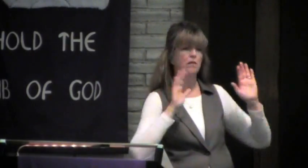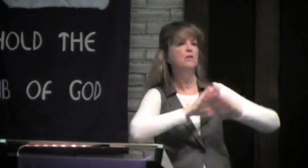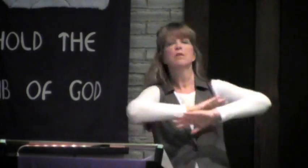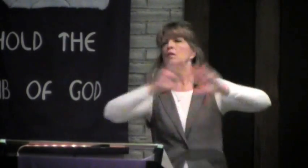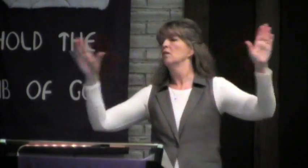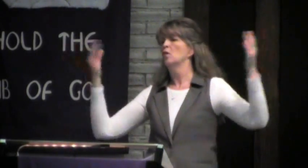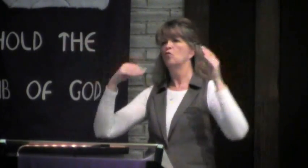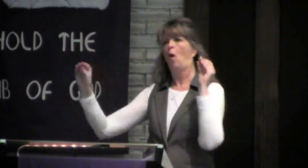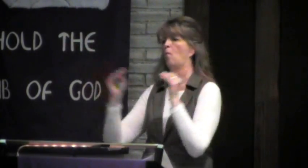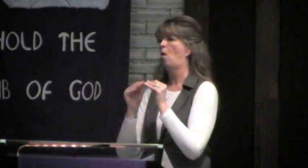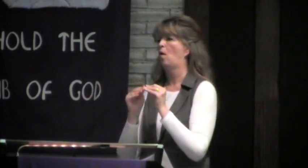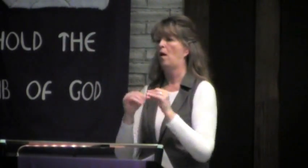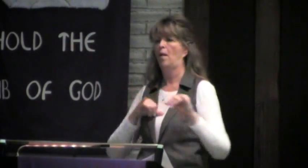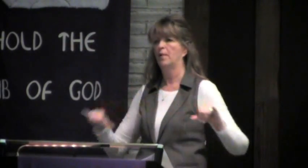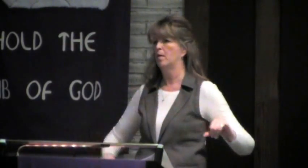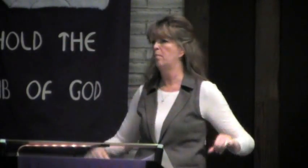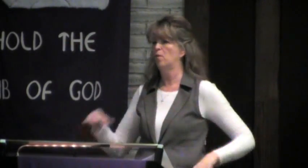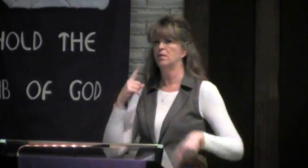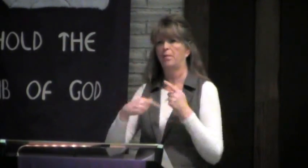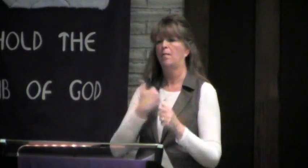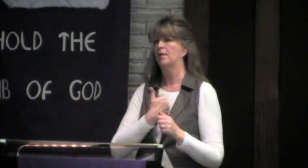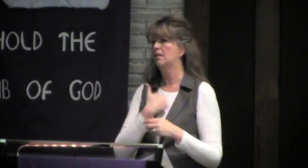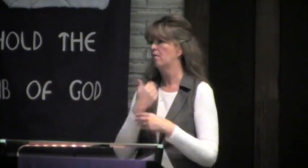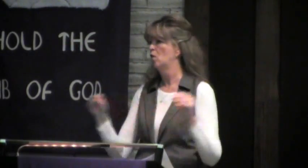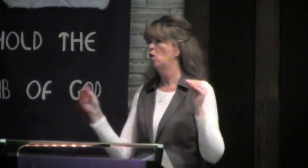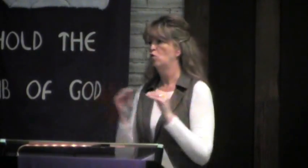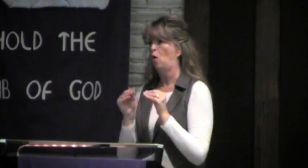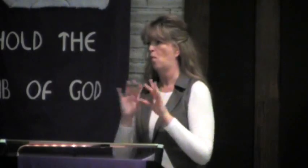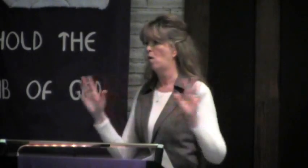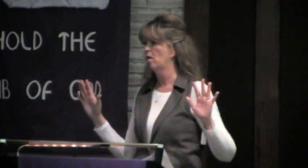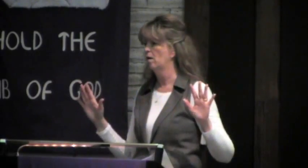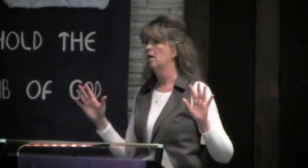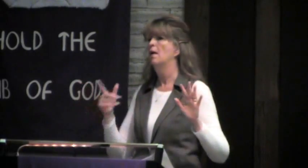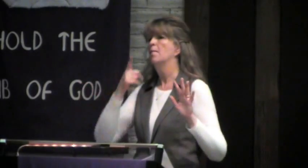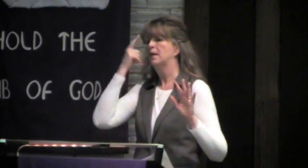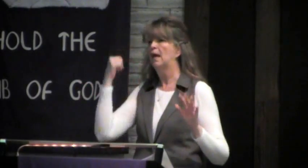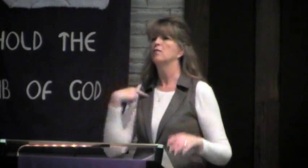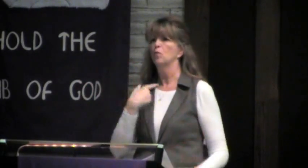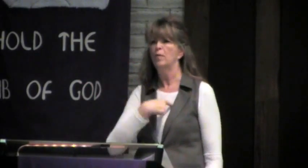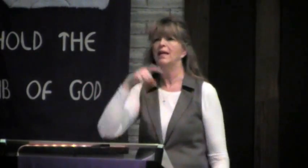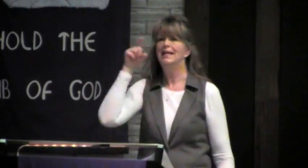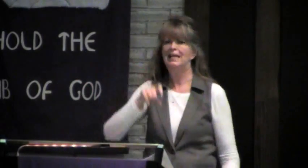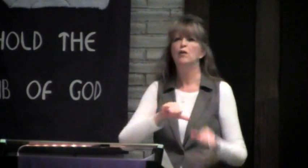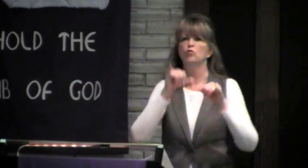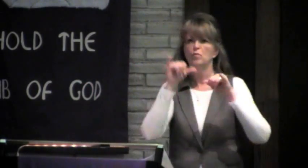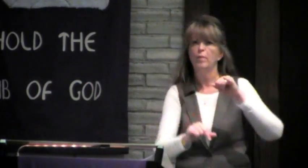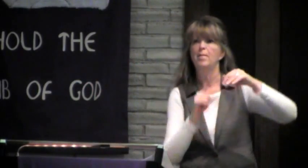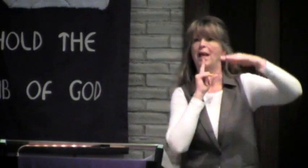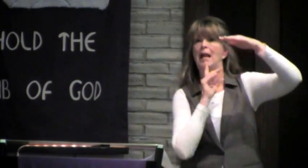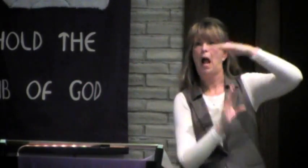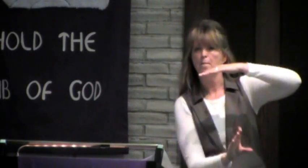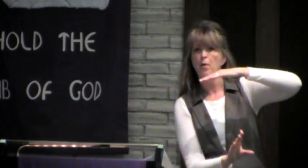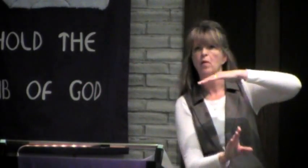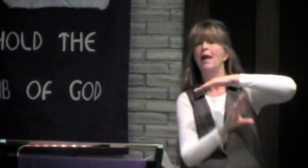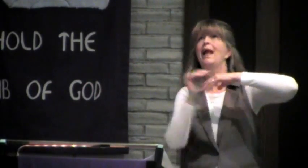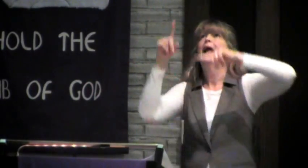at my sacrifice. I am not going to be boasting about what I do any longer because we need to